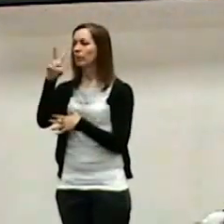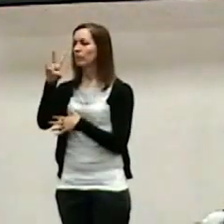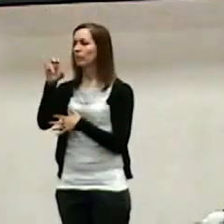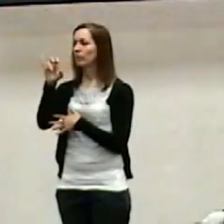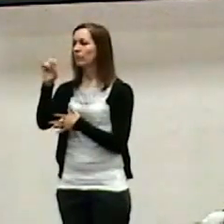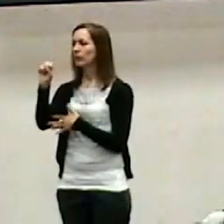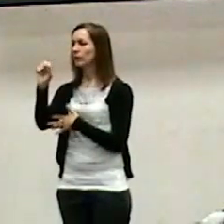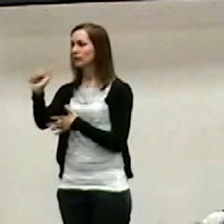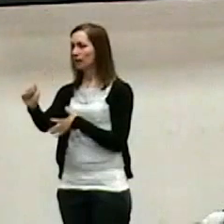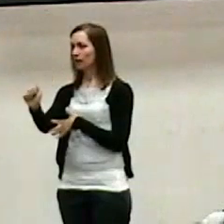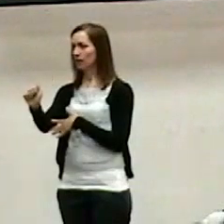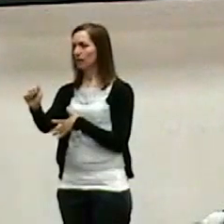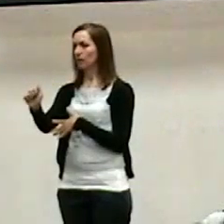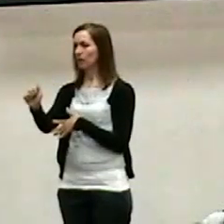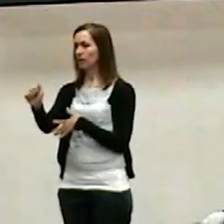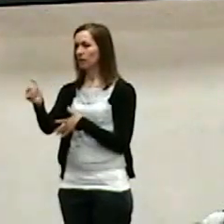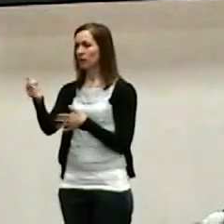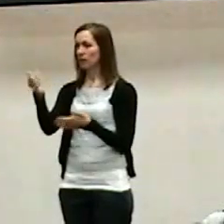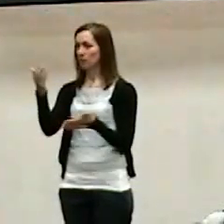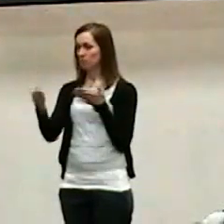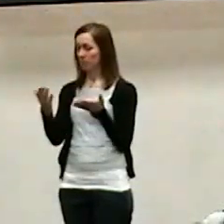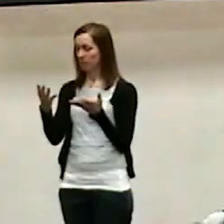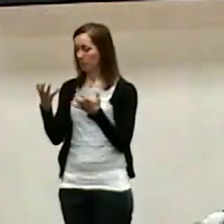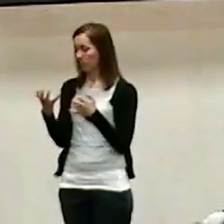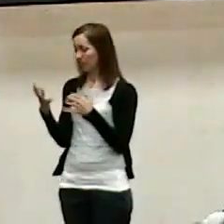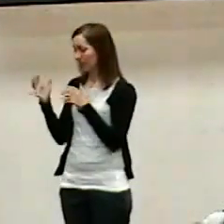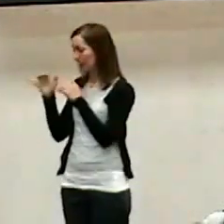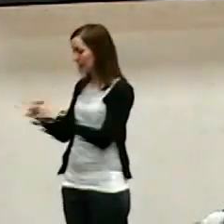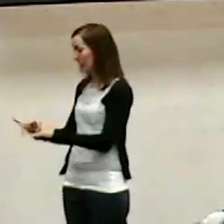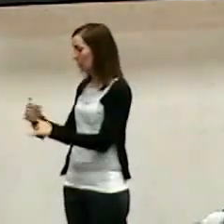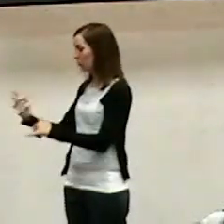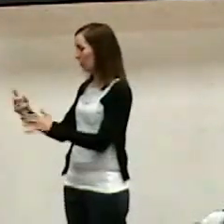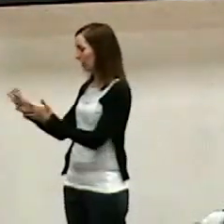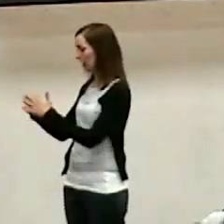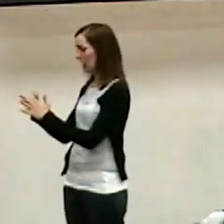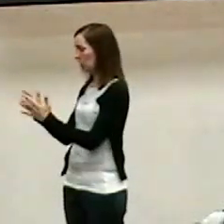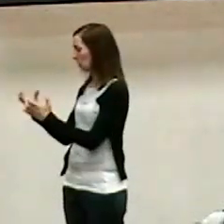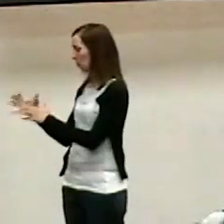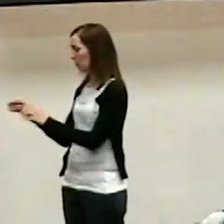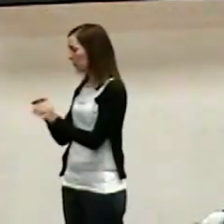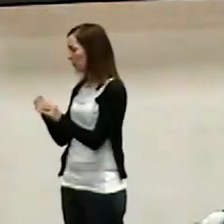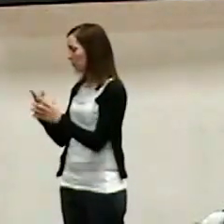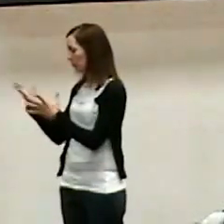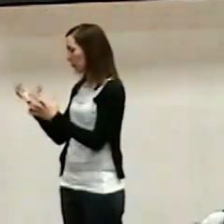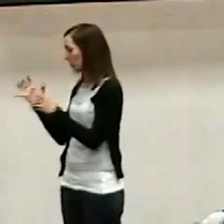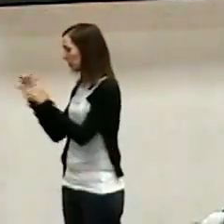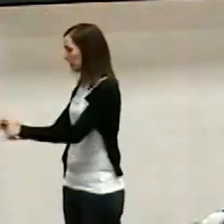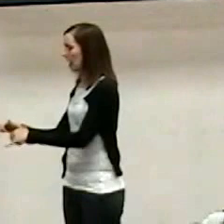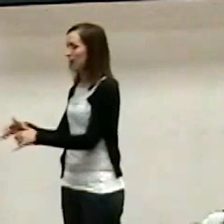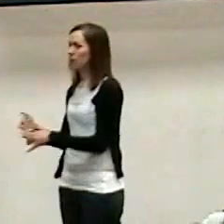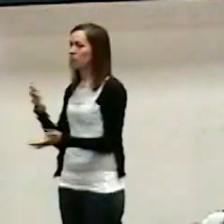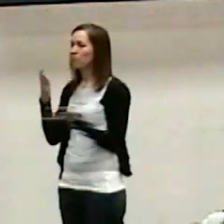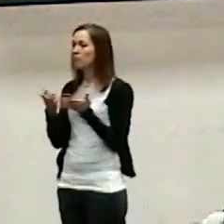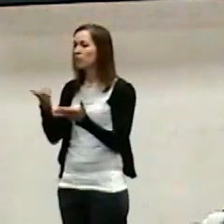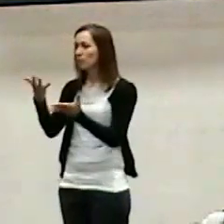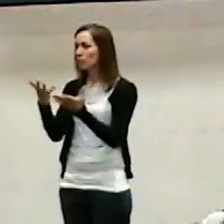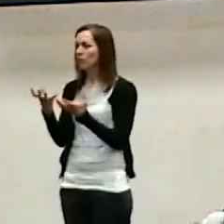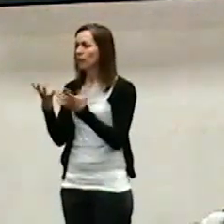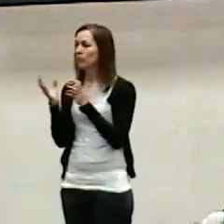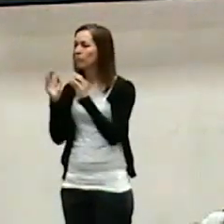You might want to stay in a community. You may want to move to an area of the country where